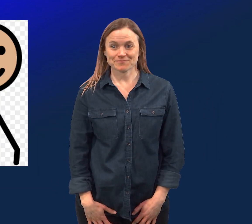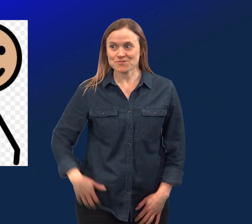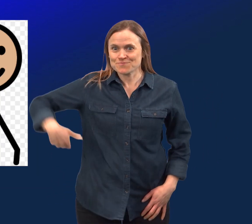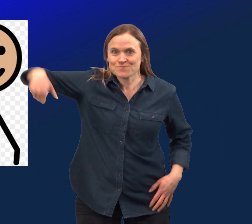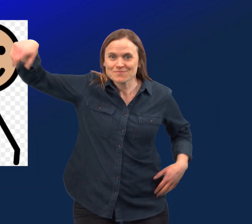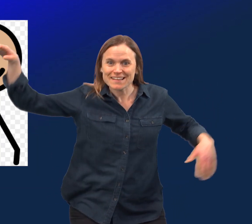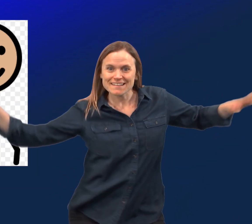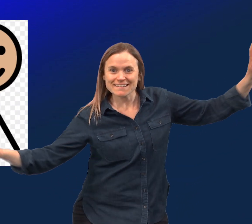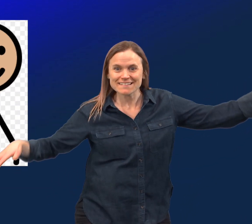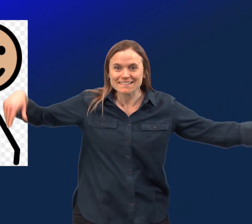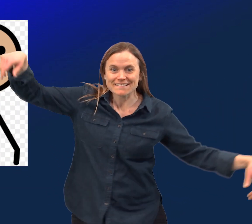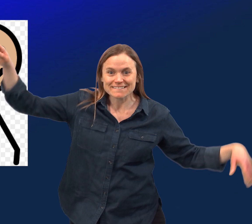Wave